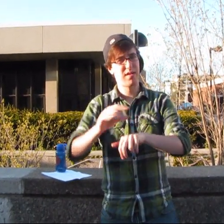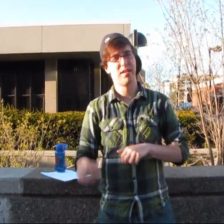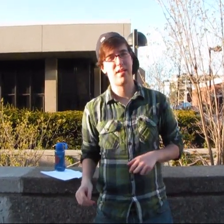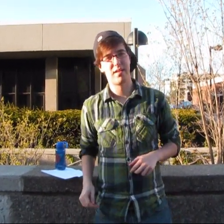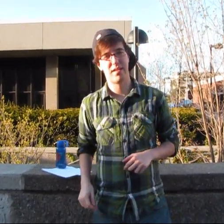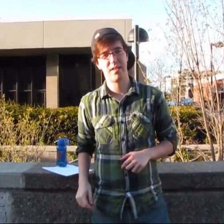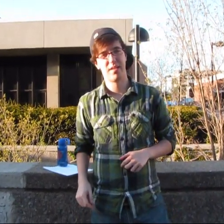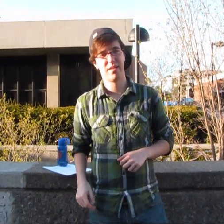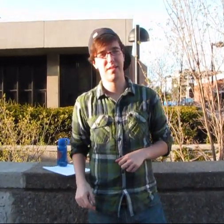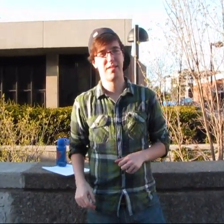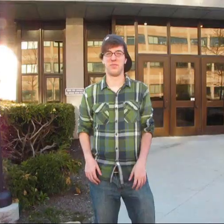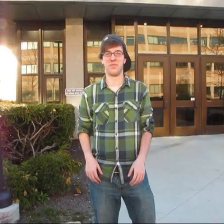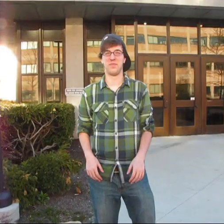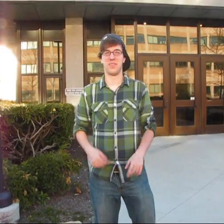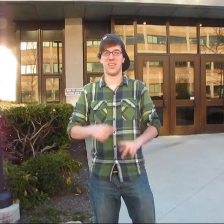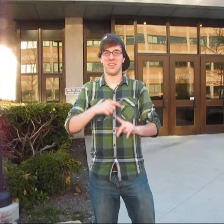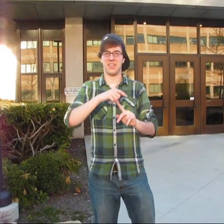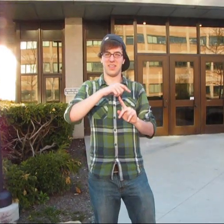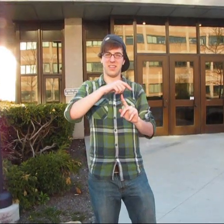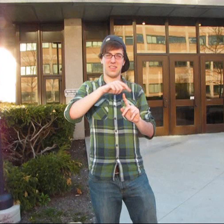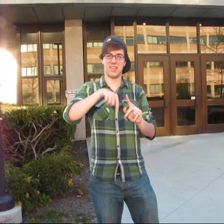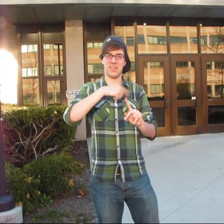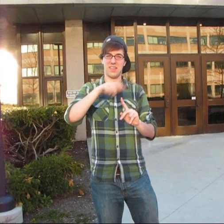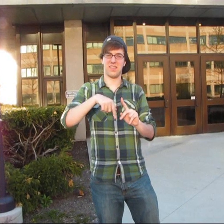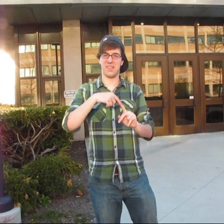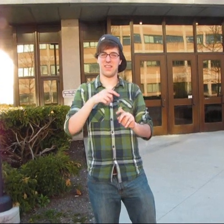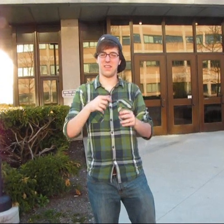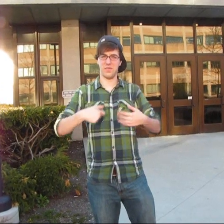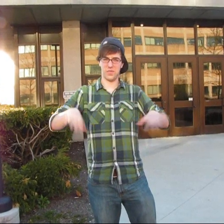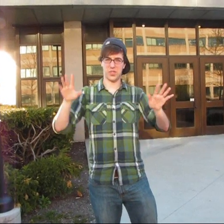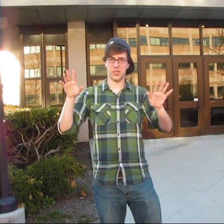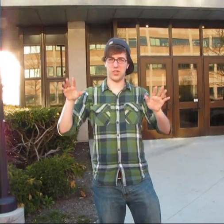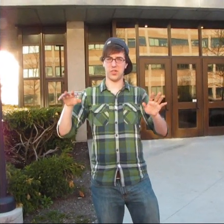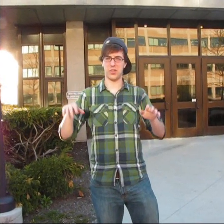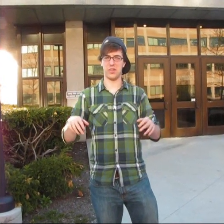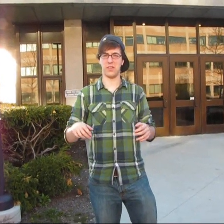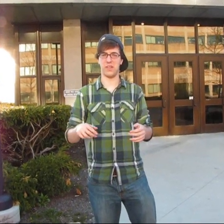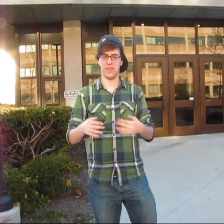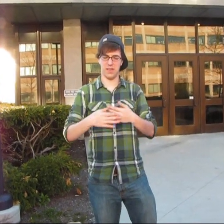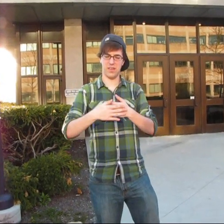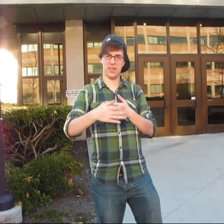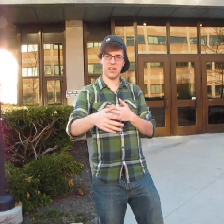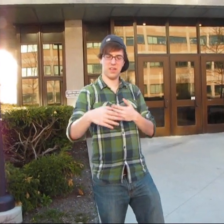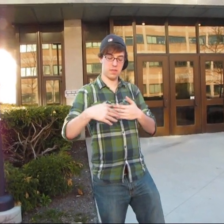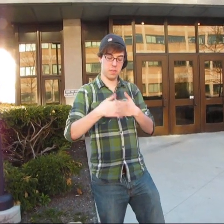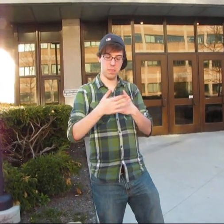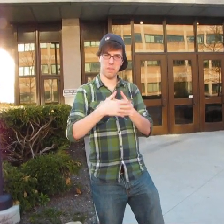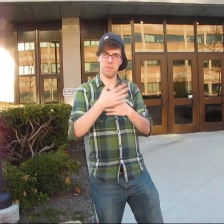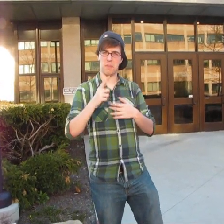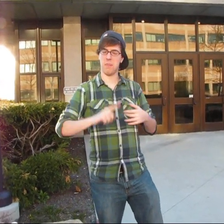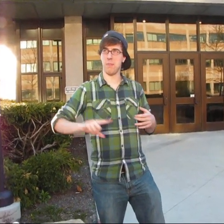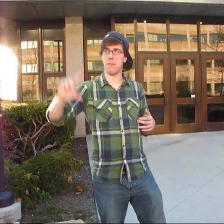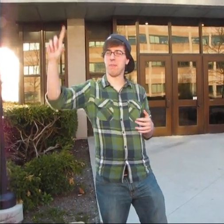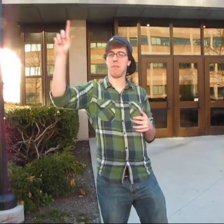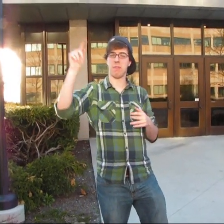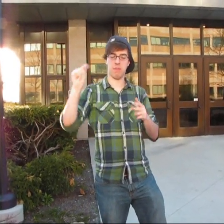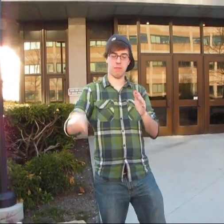Some may say, I'm wishing my dad is awake.